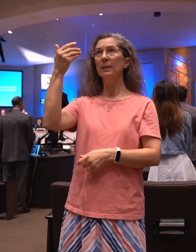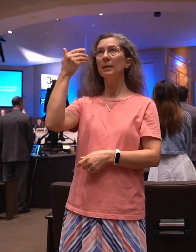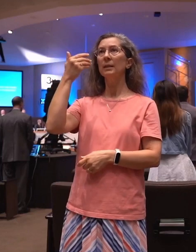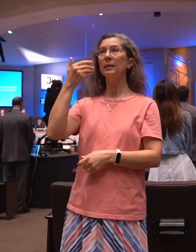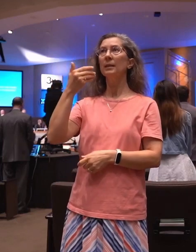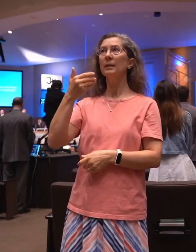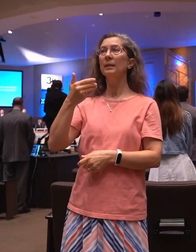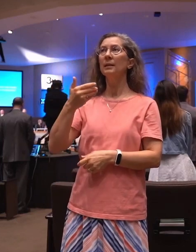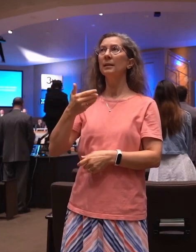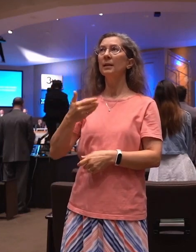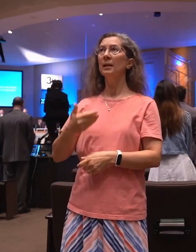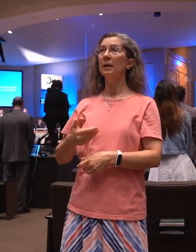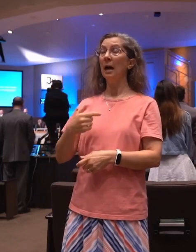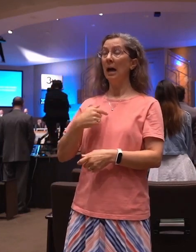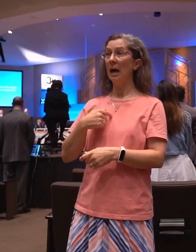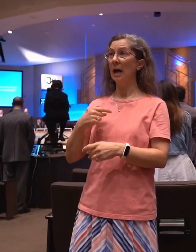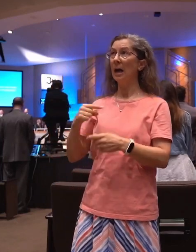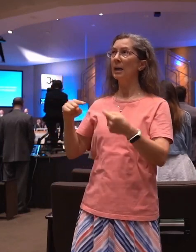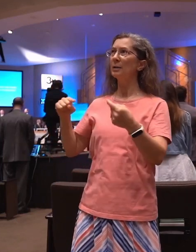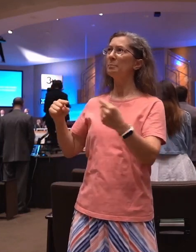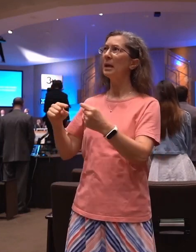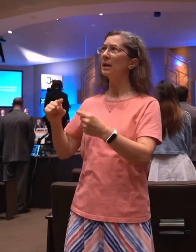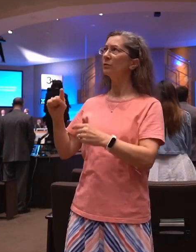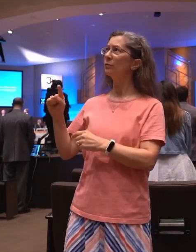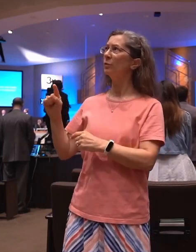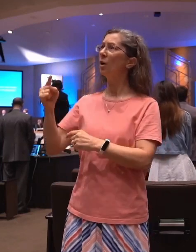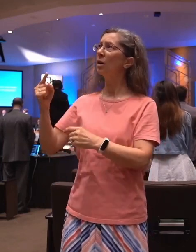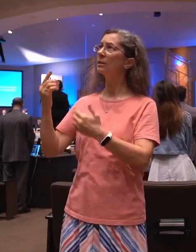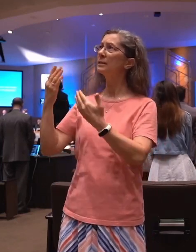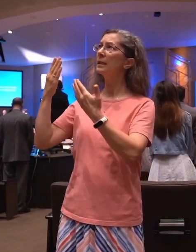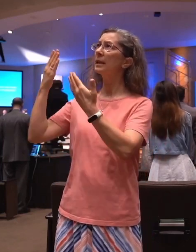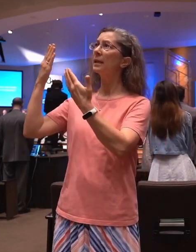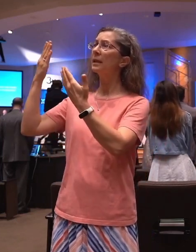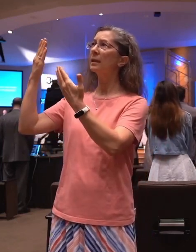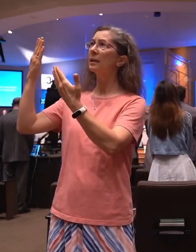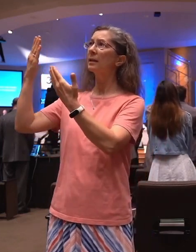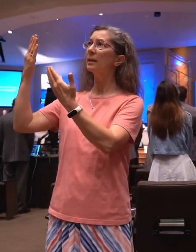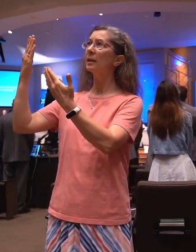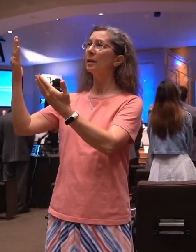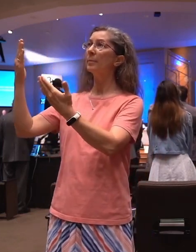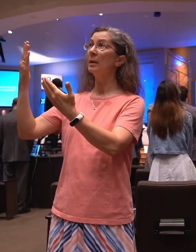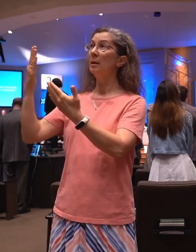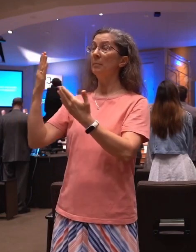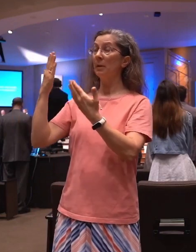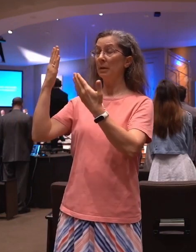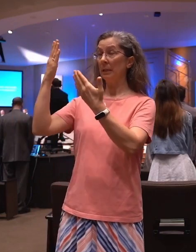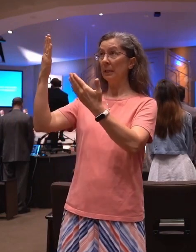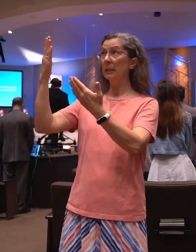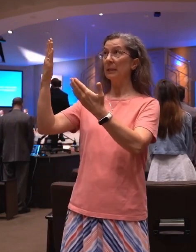who caused His pain? For me,